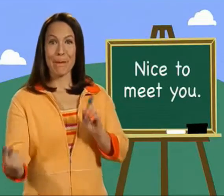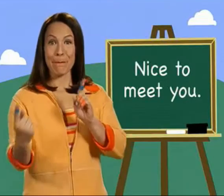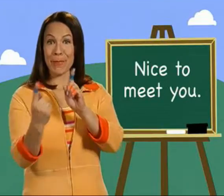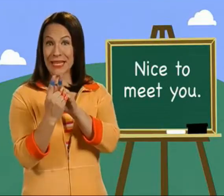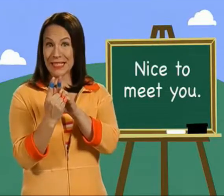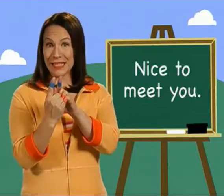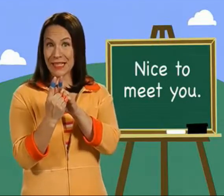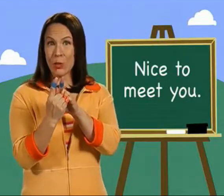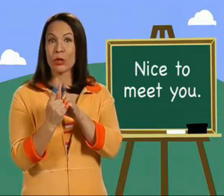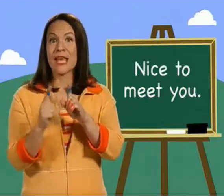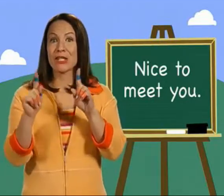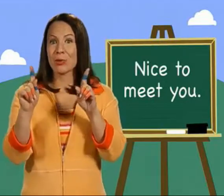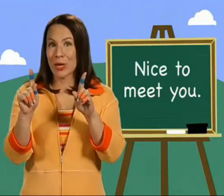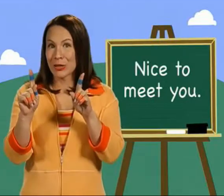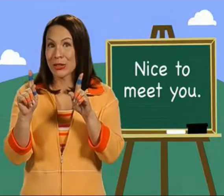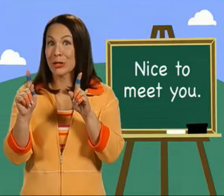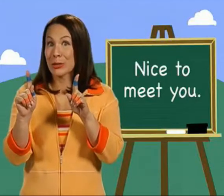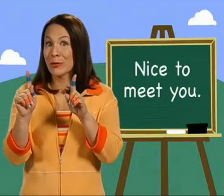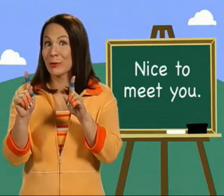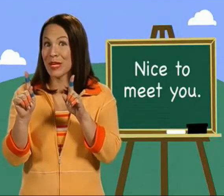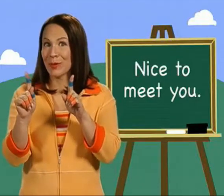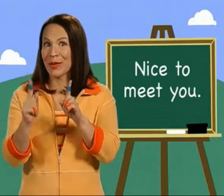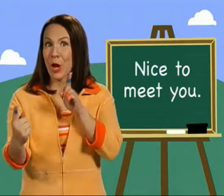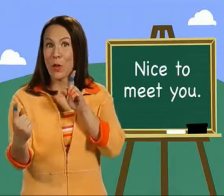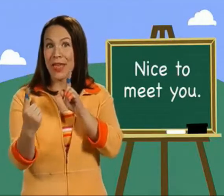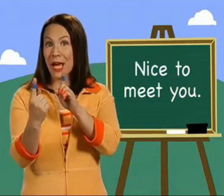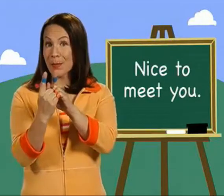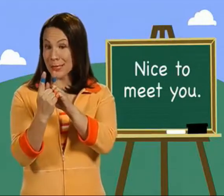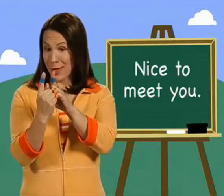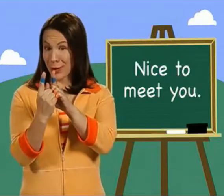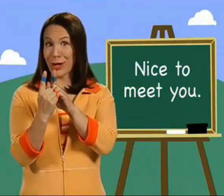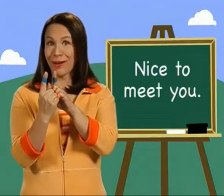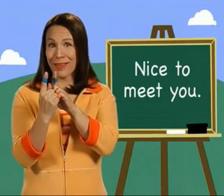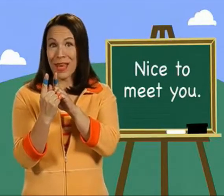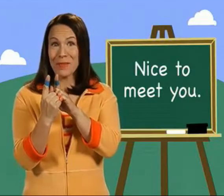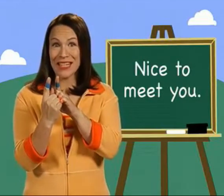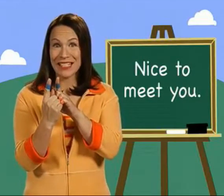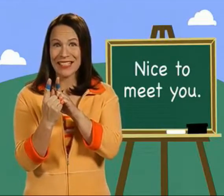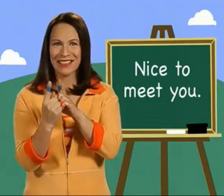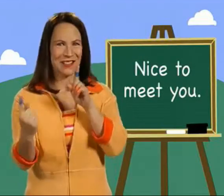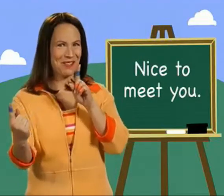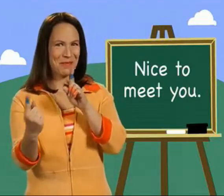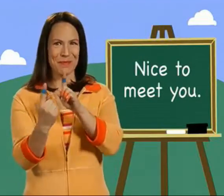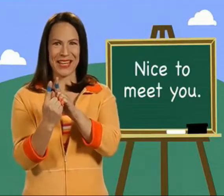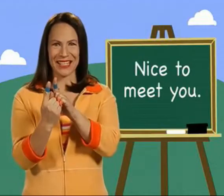Meet. Pretend your pointers are two different people. When they come together, they meet. Meet.